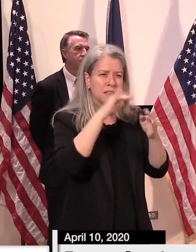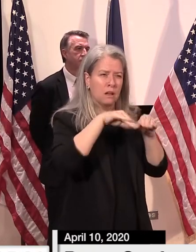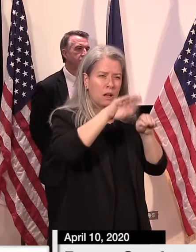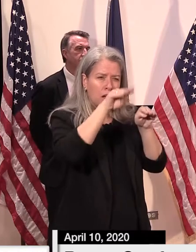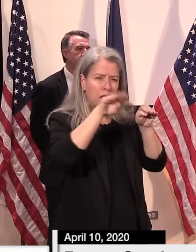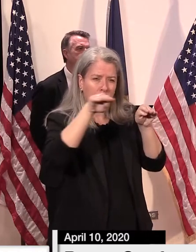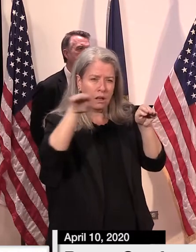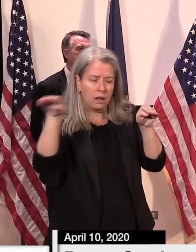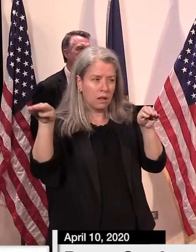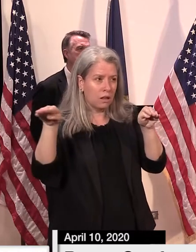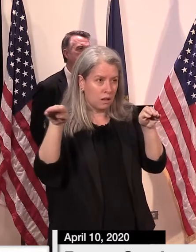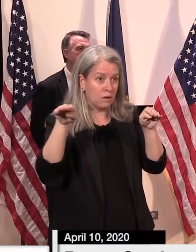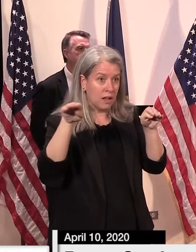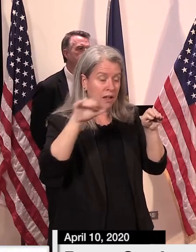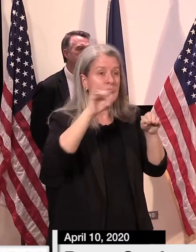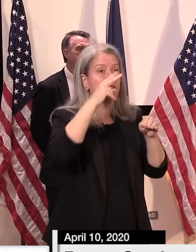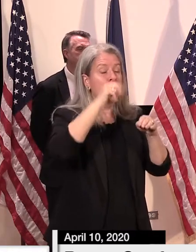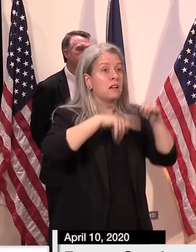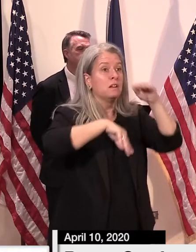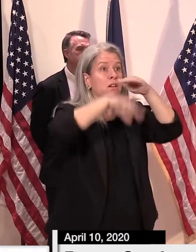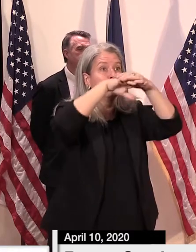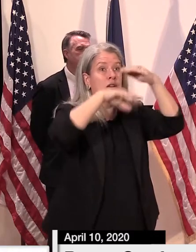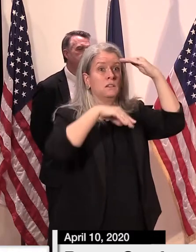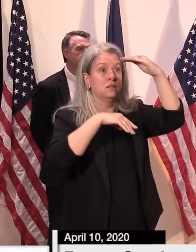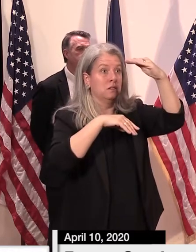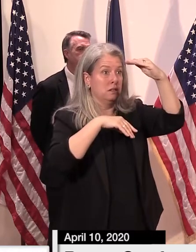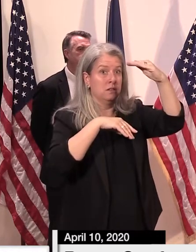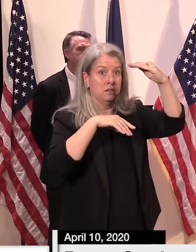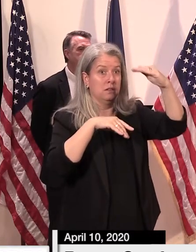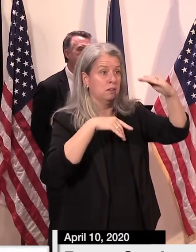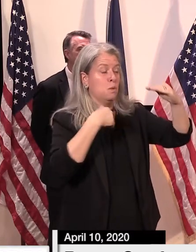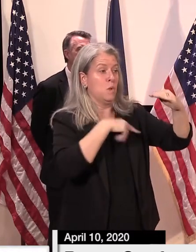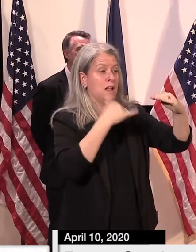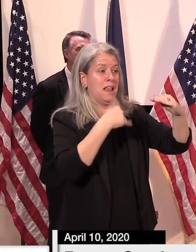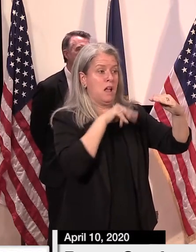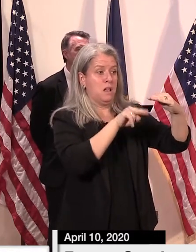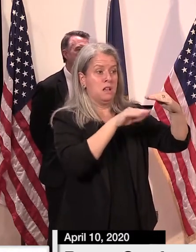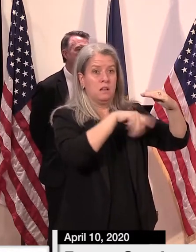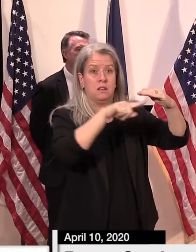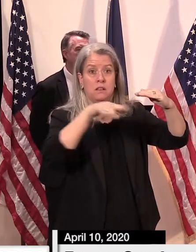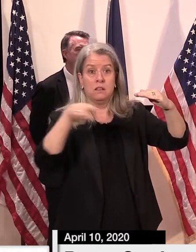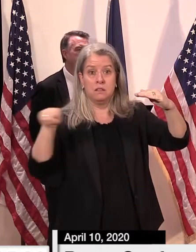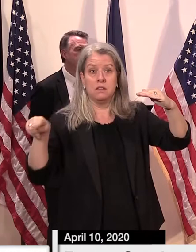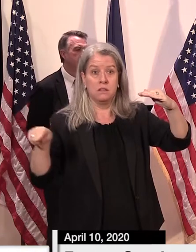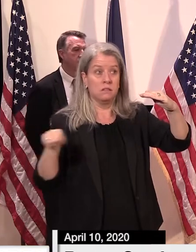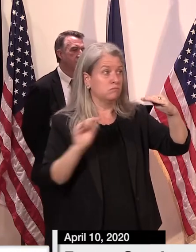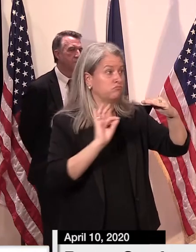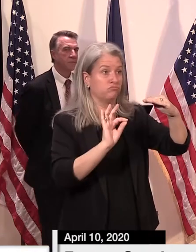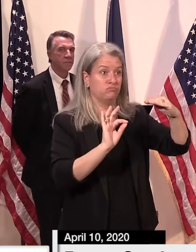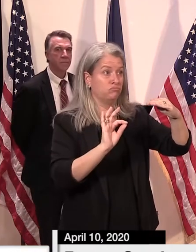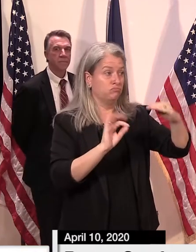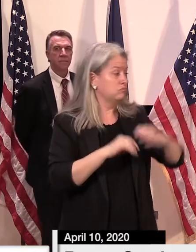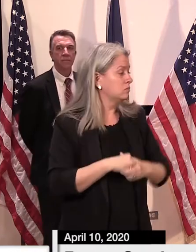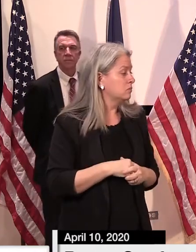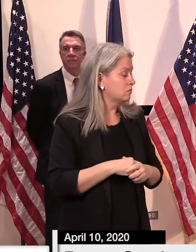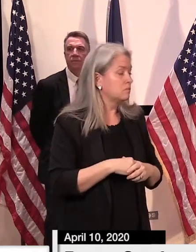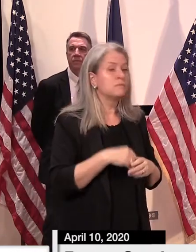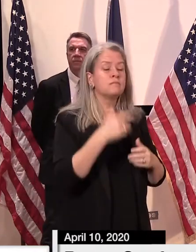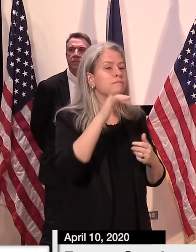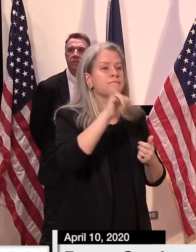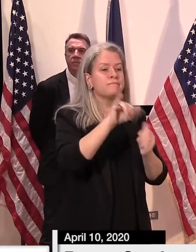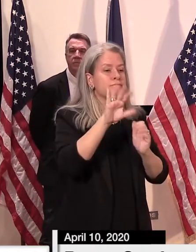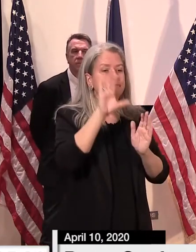both our worst and even our best-case scenarios as of late March. The data now more